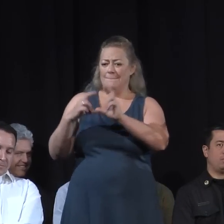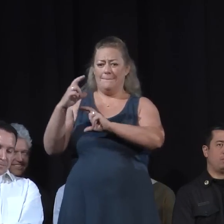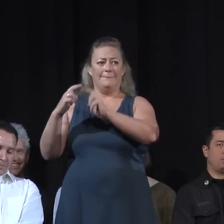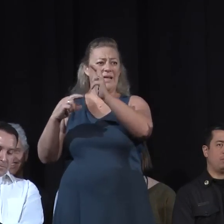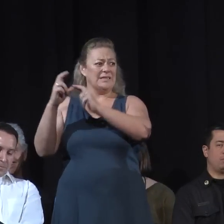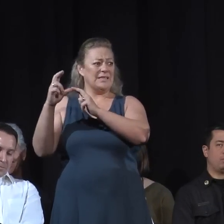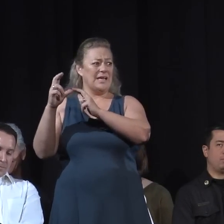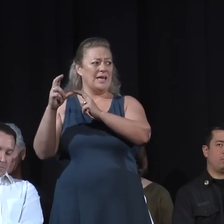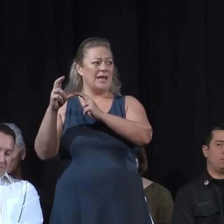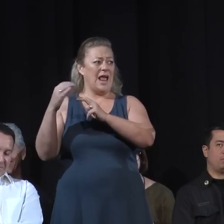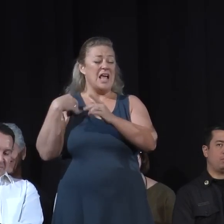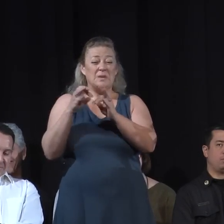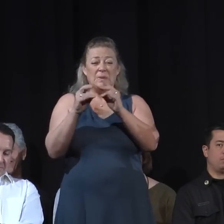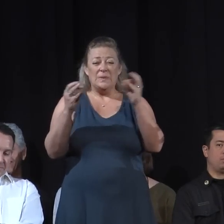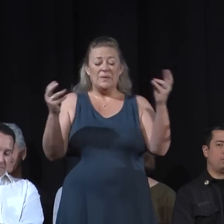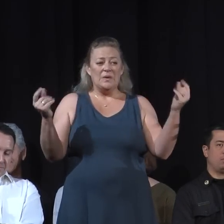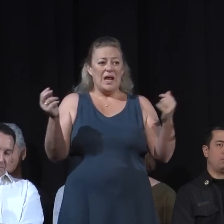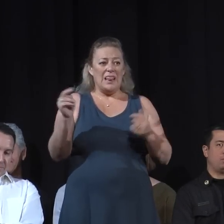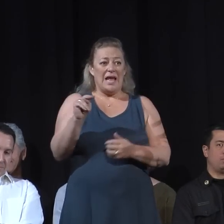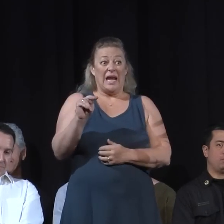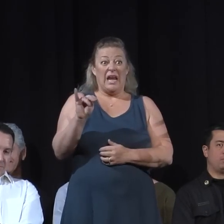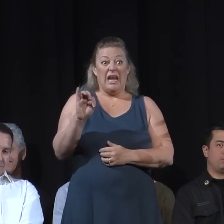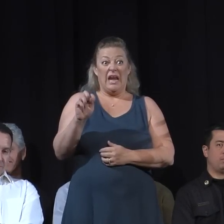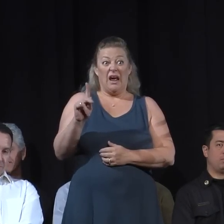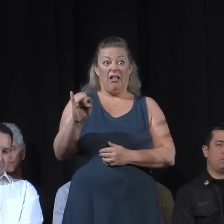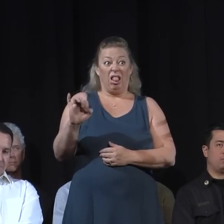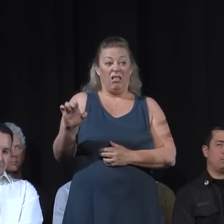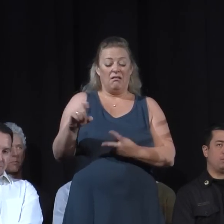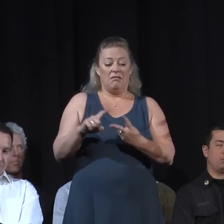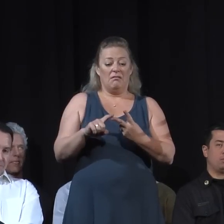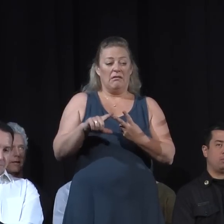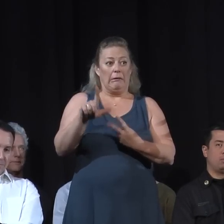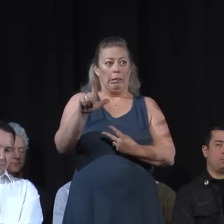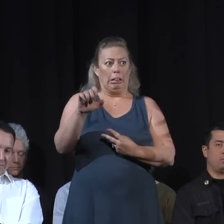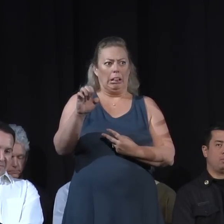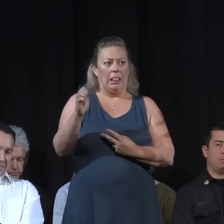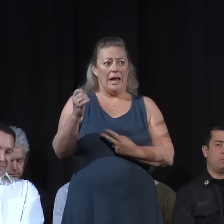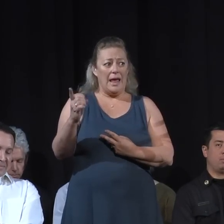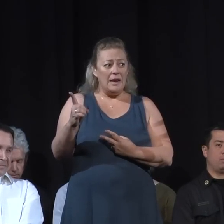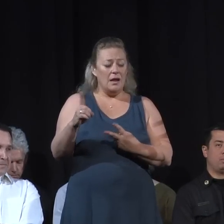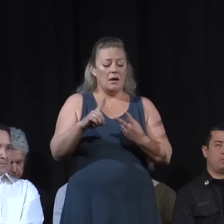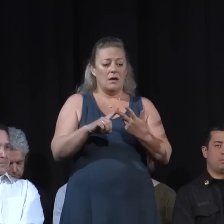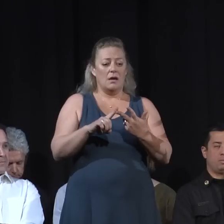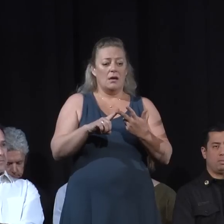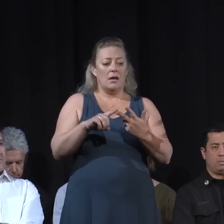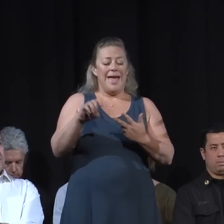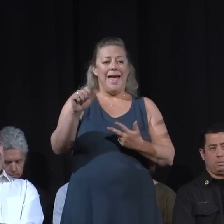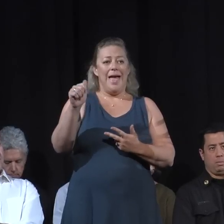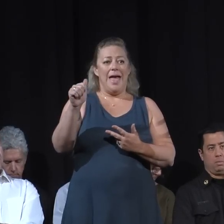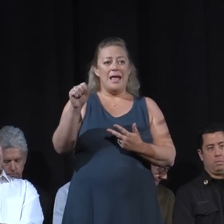cadmium, nickel, and arsenic. Asbestos from older structures.